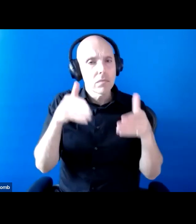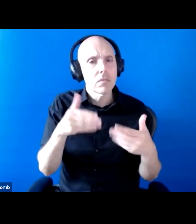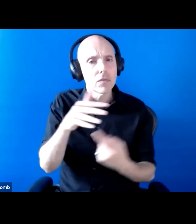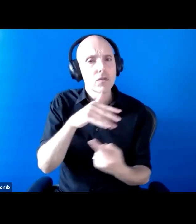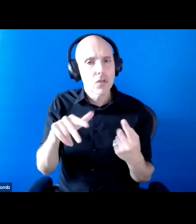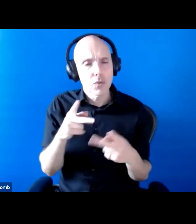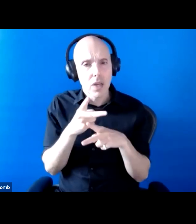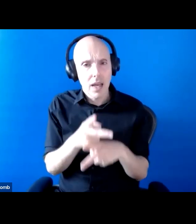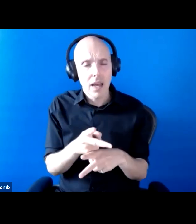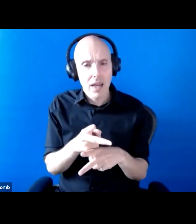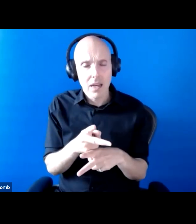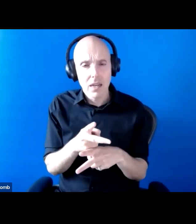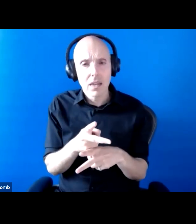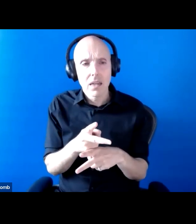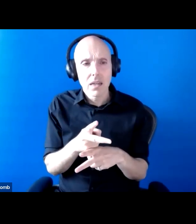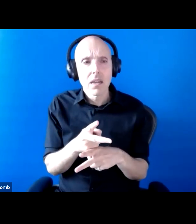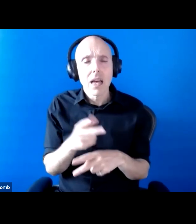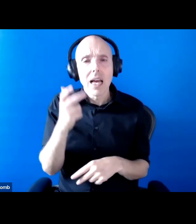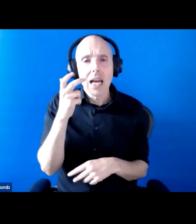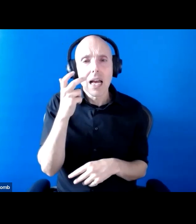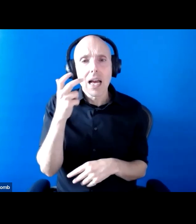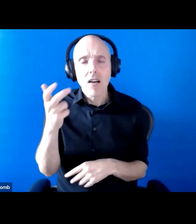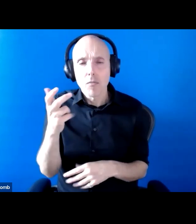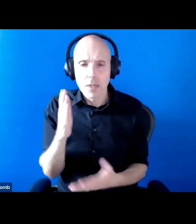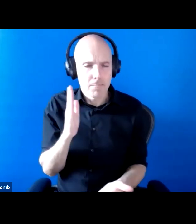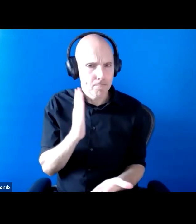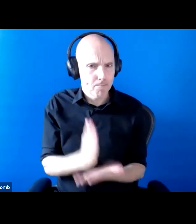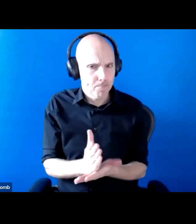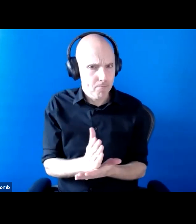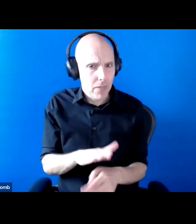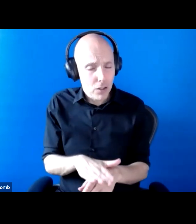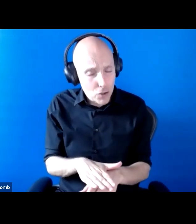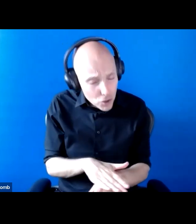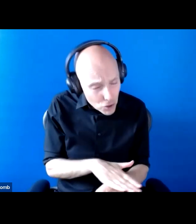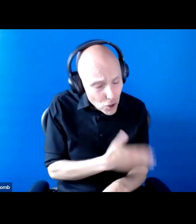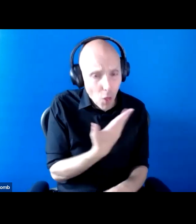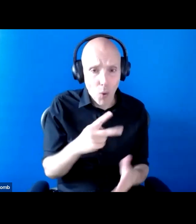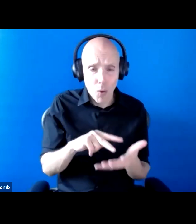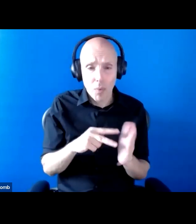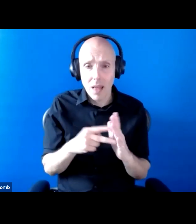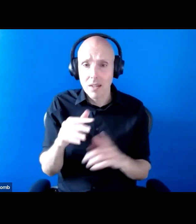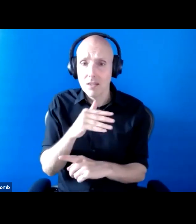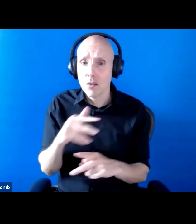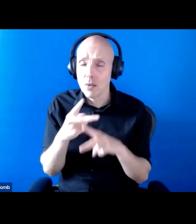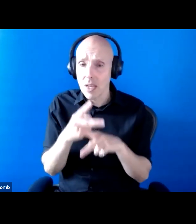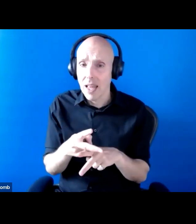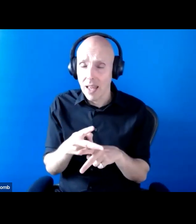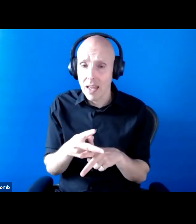in planning for social care. And we didn't see a social care action